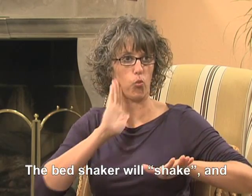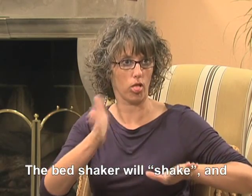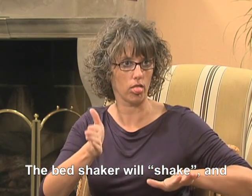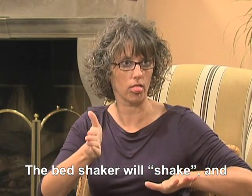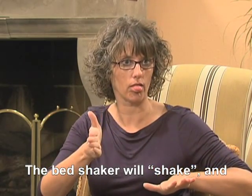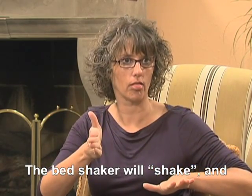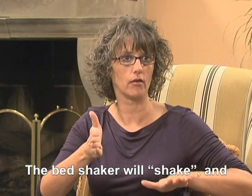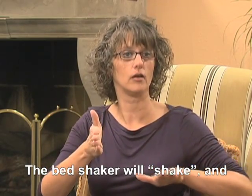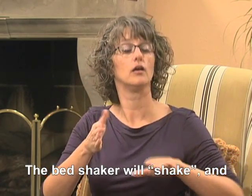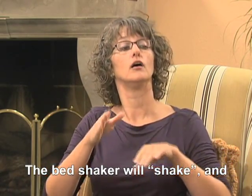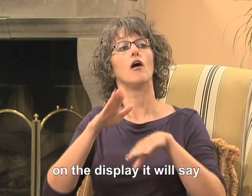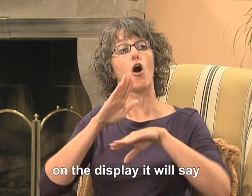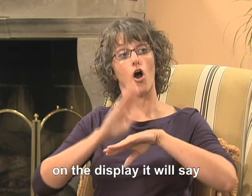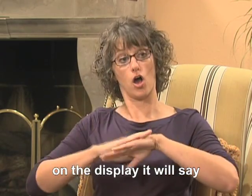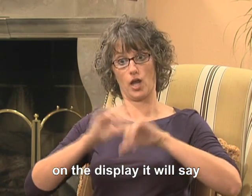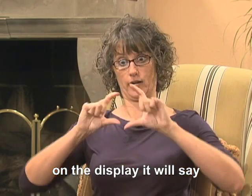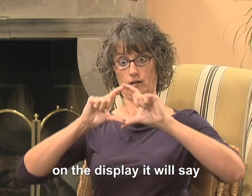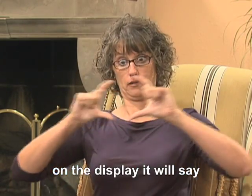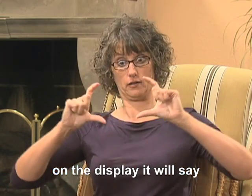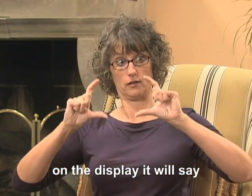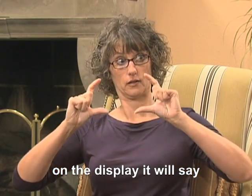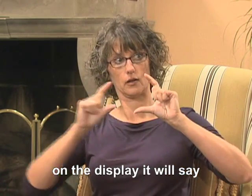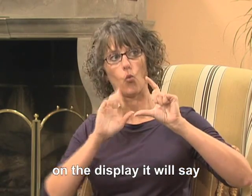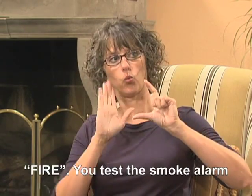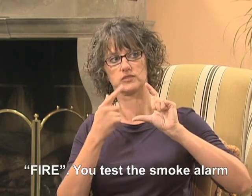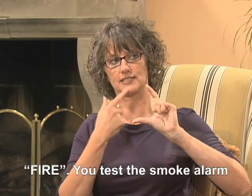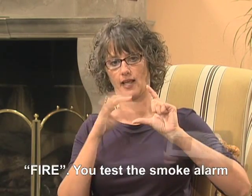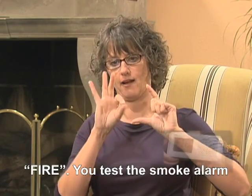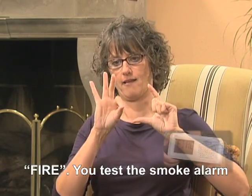and on the display it will say fire.